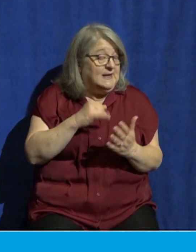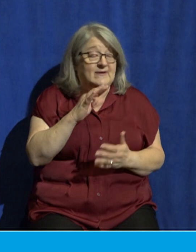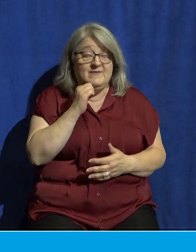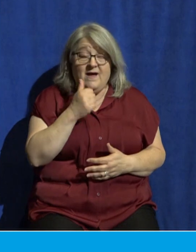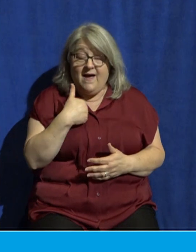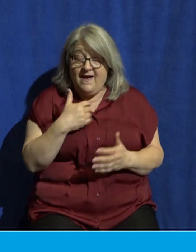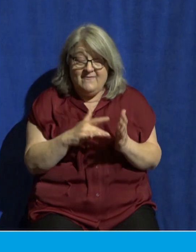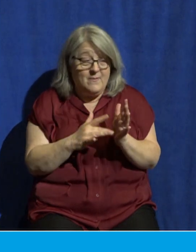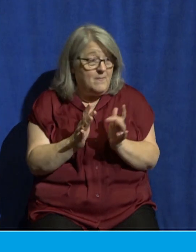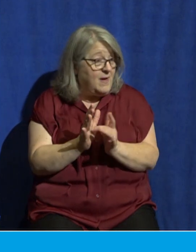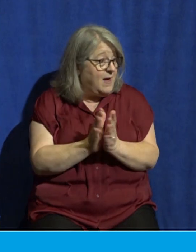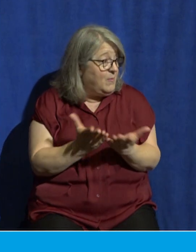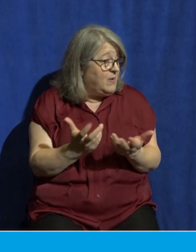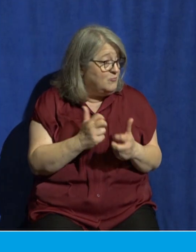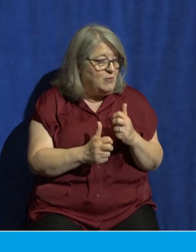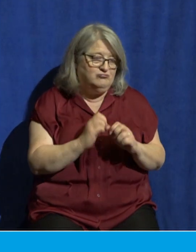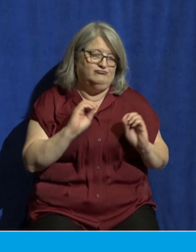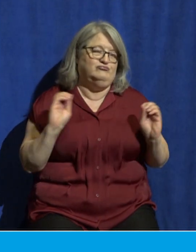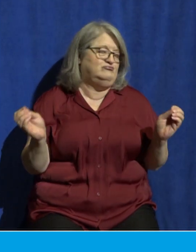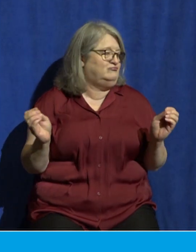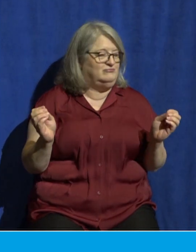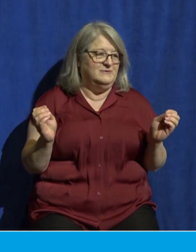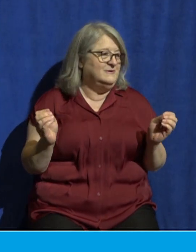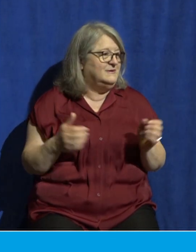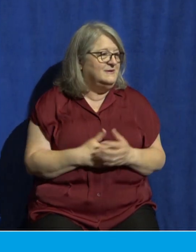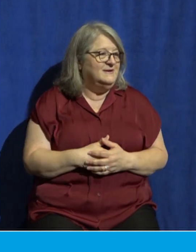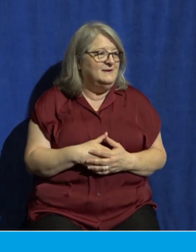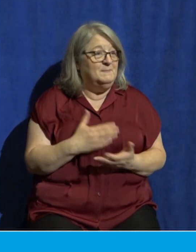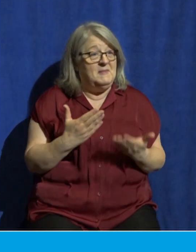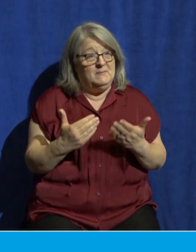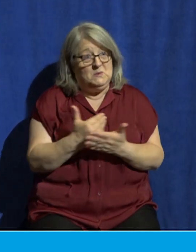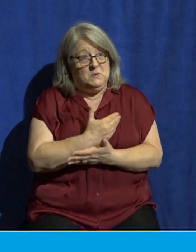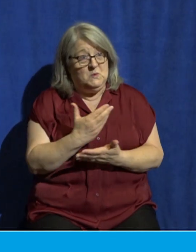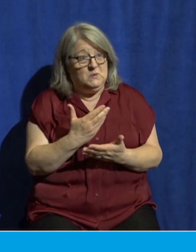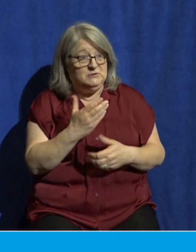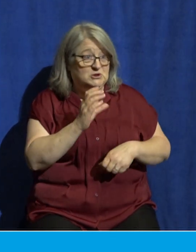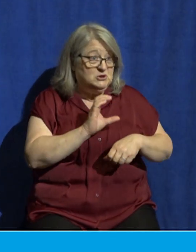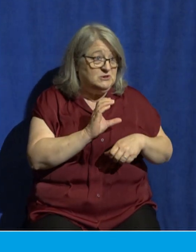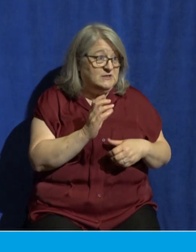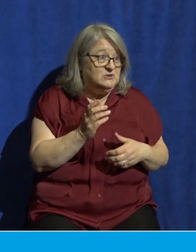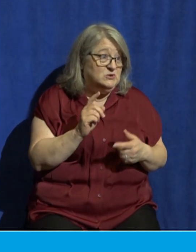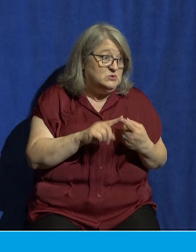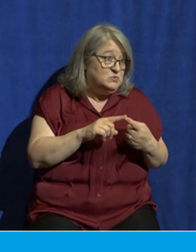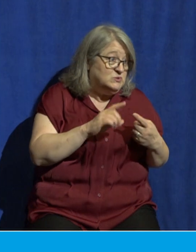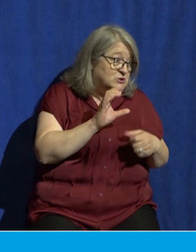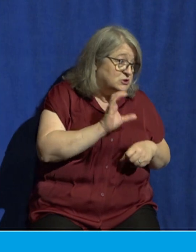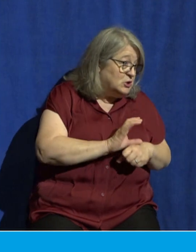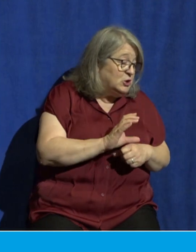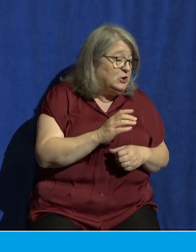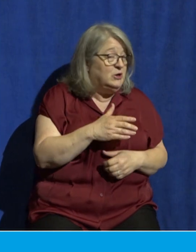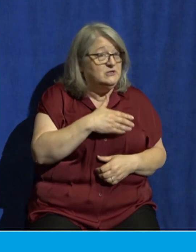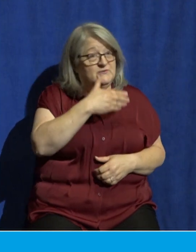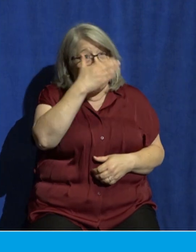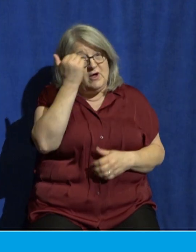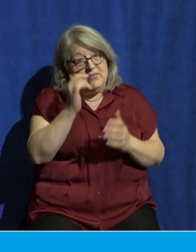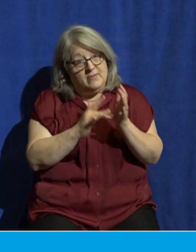no problem. You know you might be new to our church or might be new to church, period. Didn't bring a Bible, forgot your Bible. But